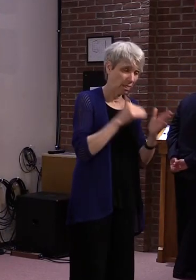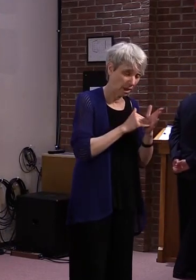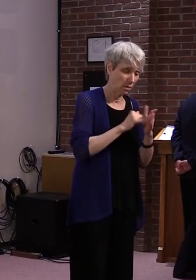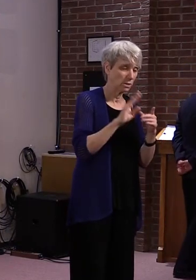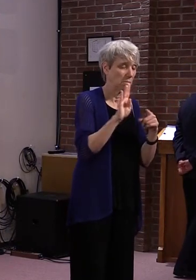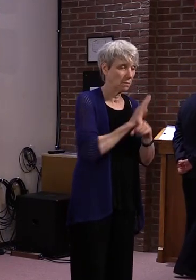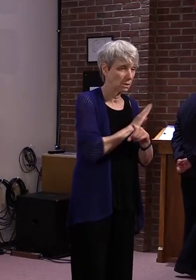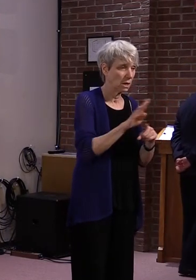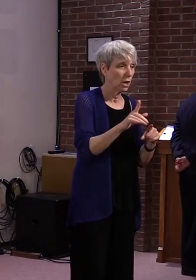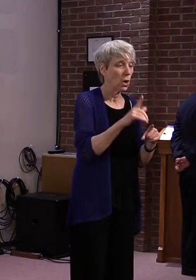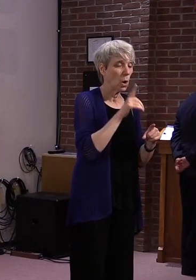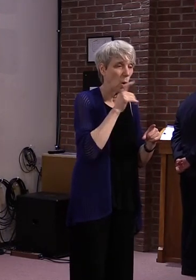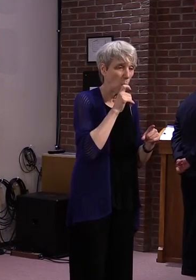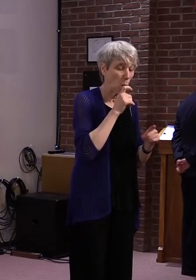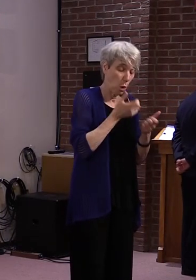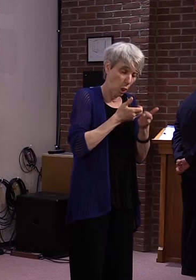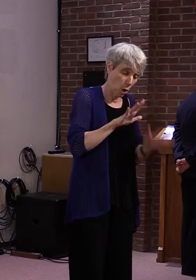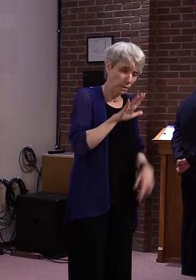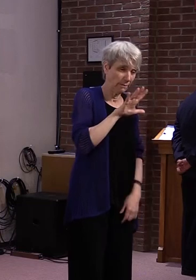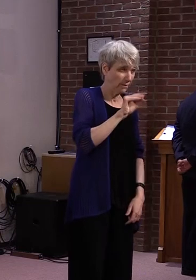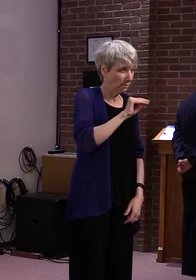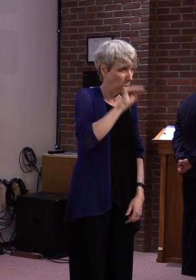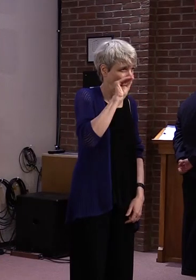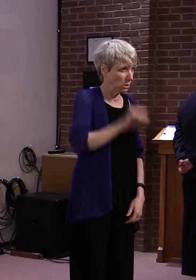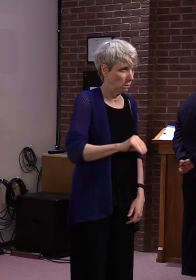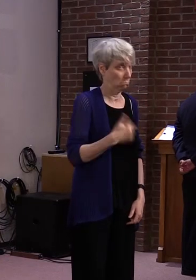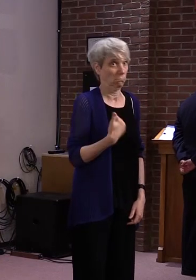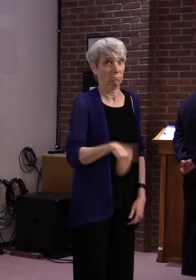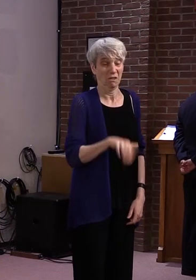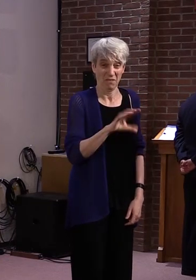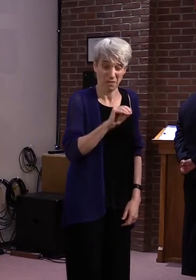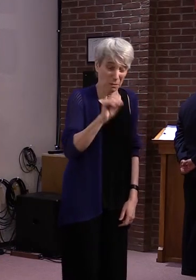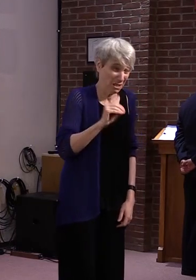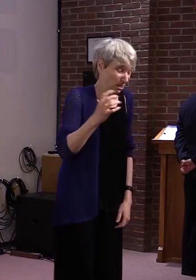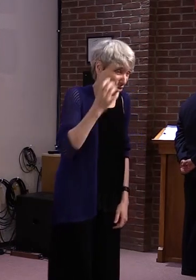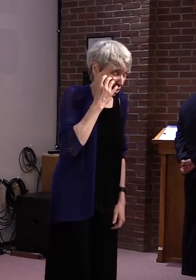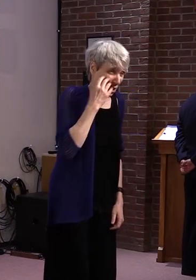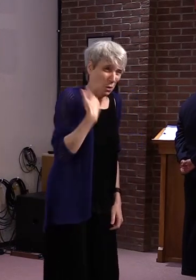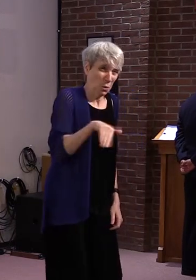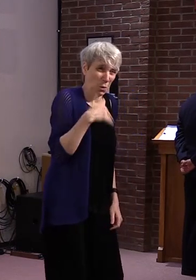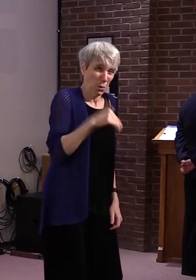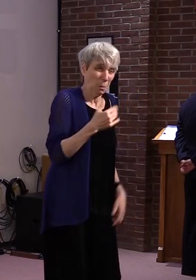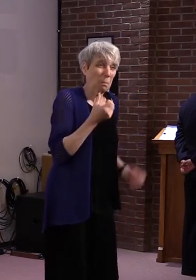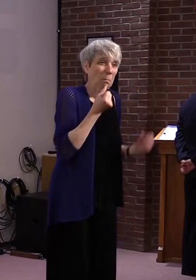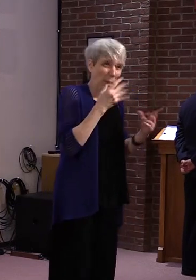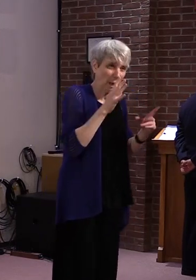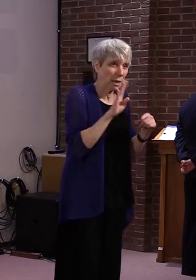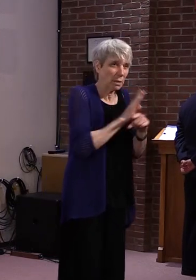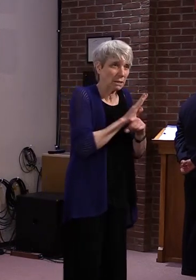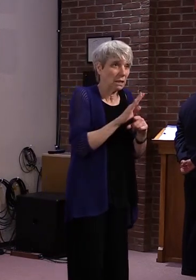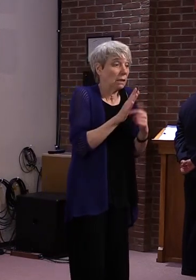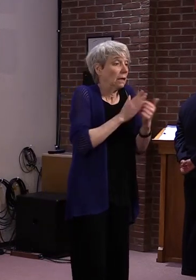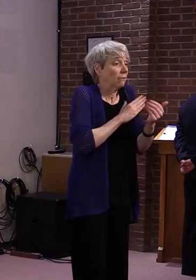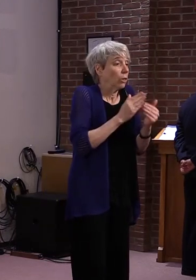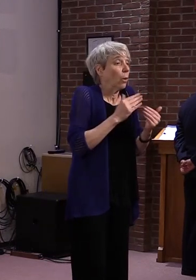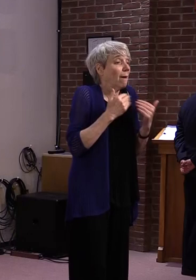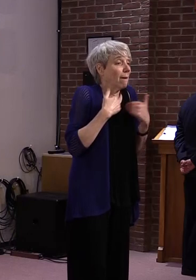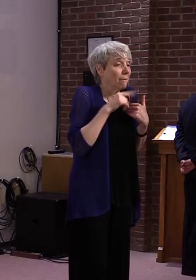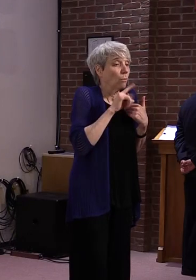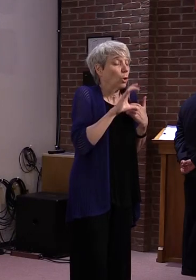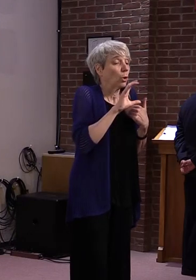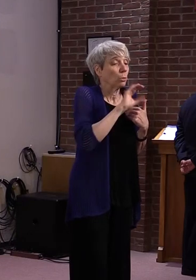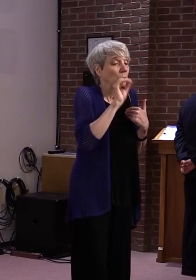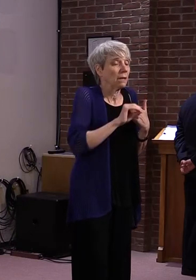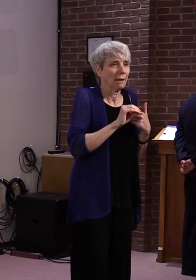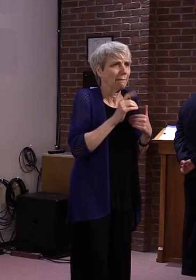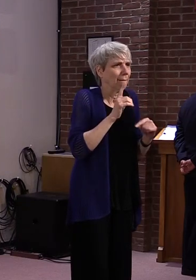tremendously significant as you would suggest that a lot of businesses are barely making 100% revenue. And,